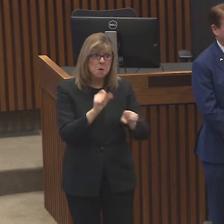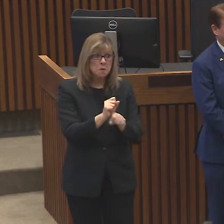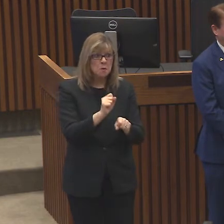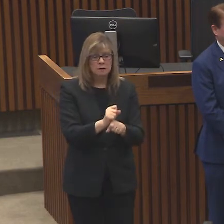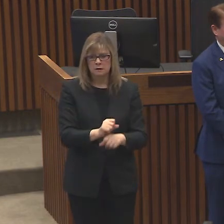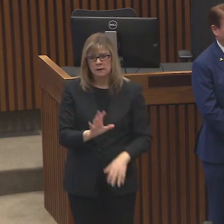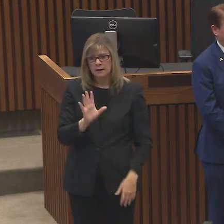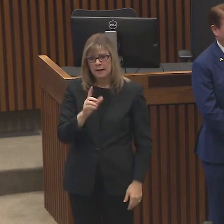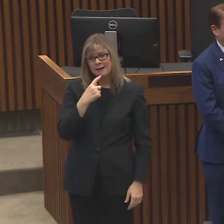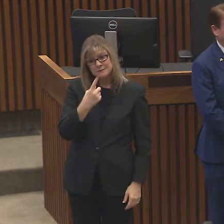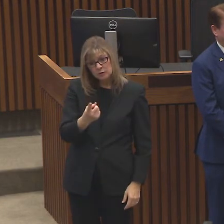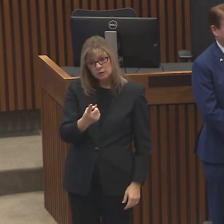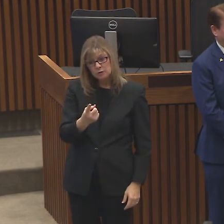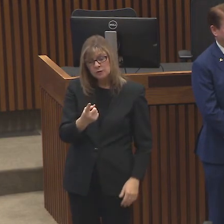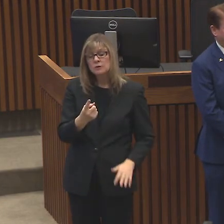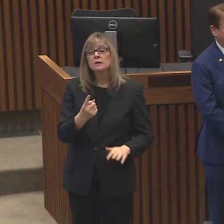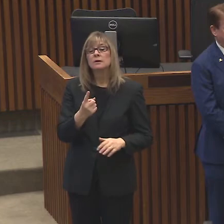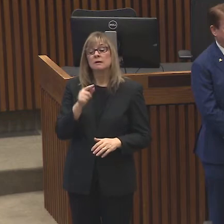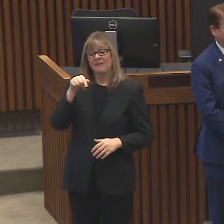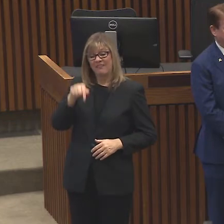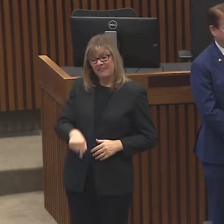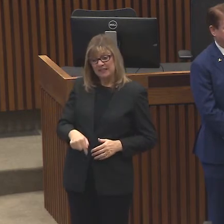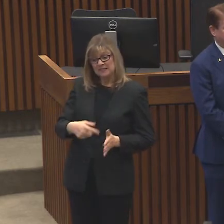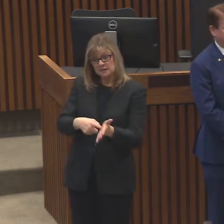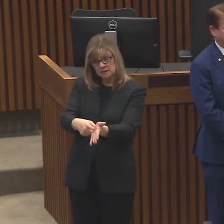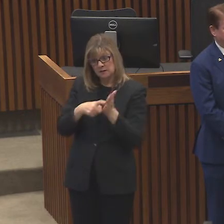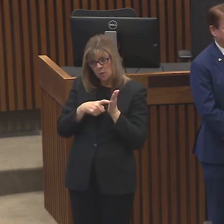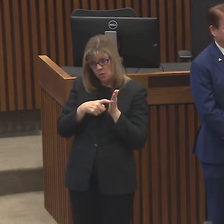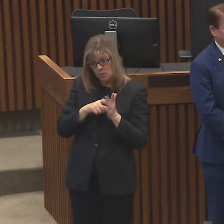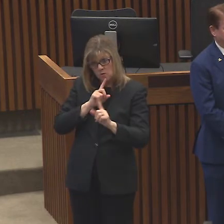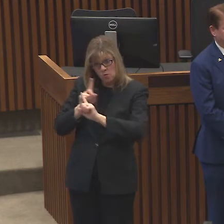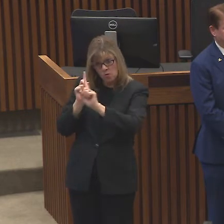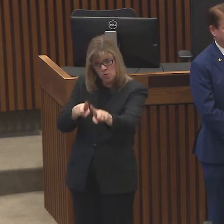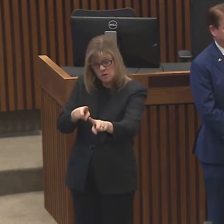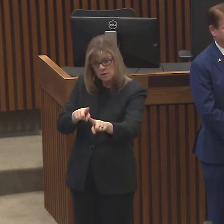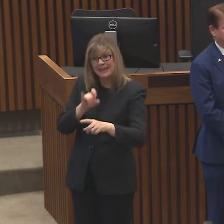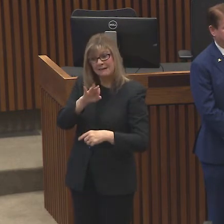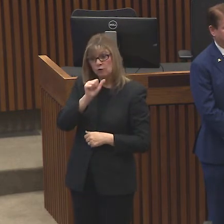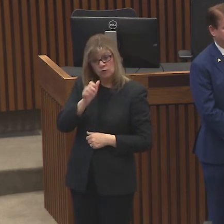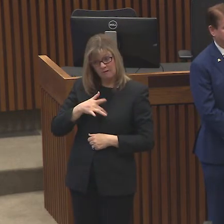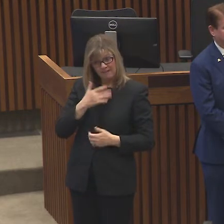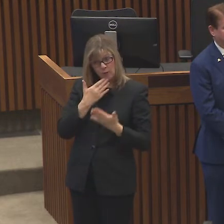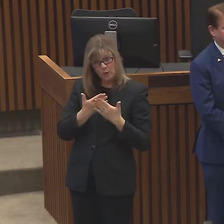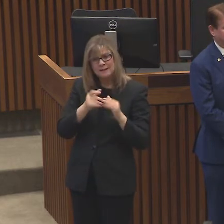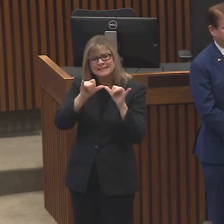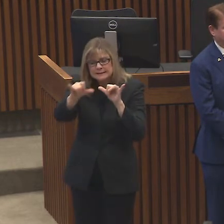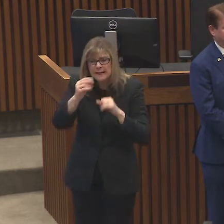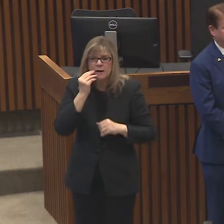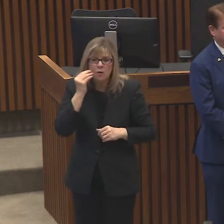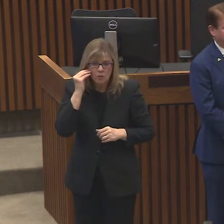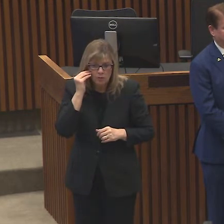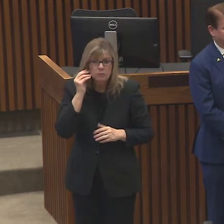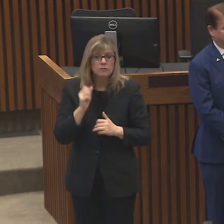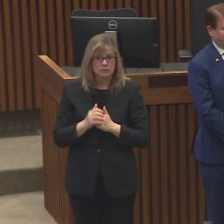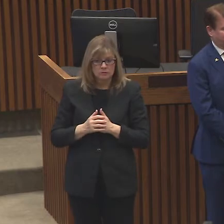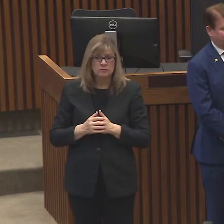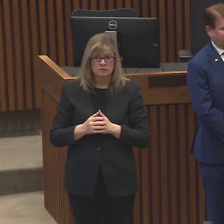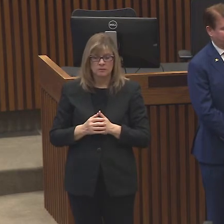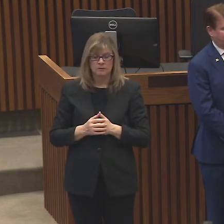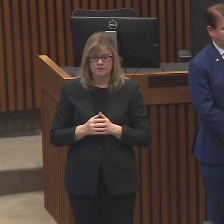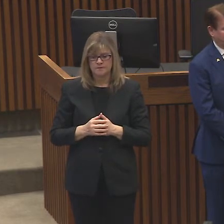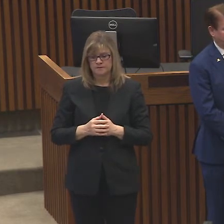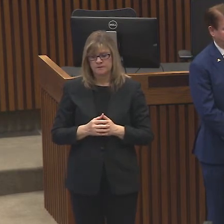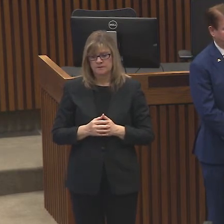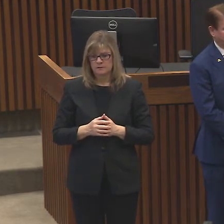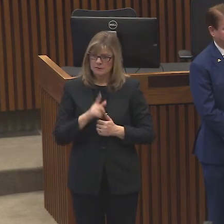I'm saying to you is by this order, if you're not feeling well, you stay at home. And then we'll, I'm sure at some